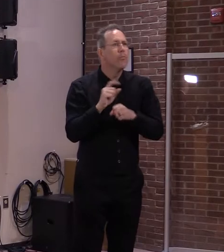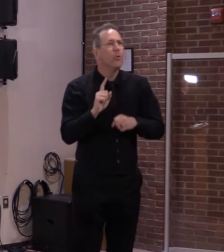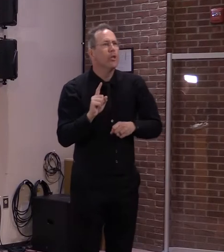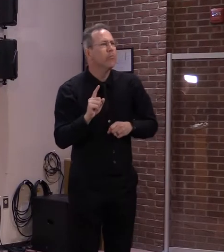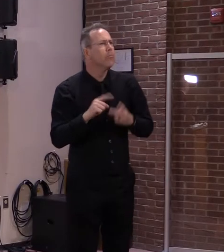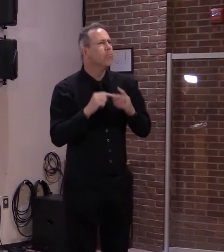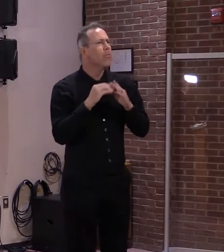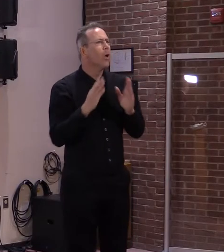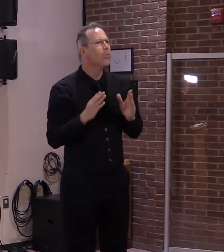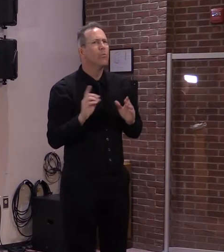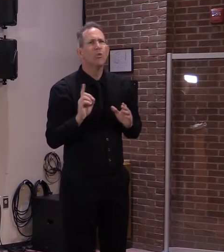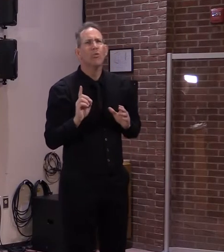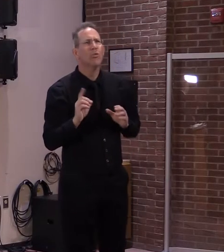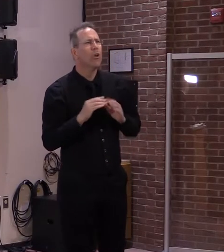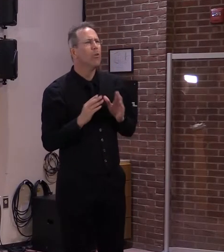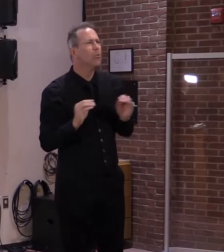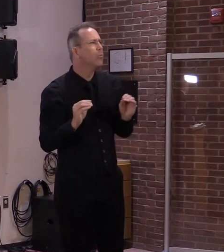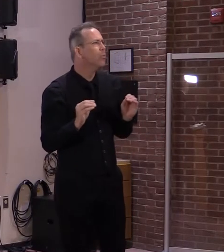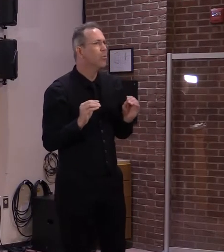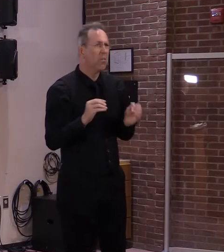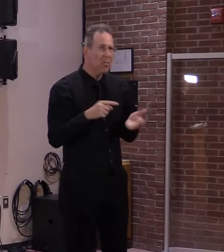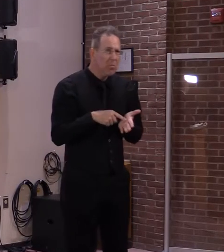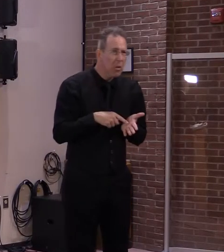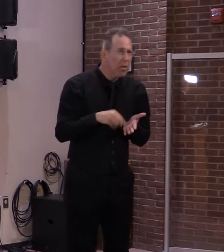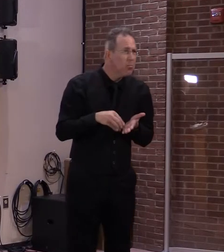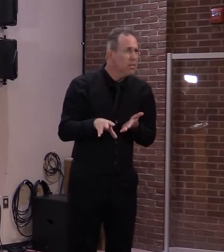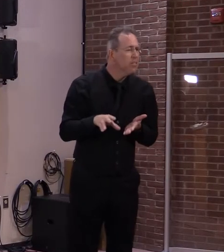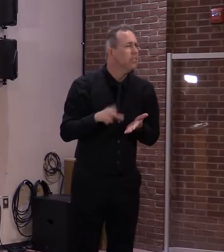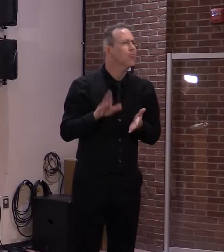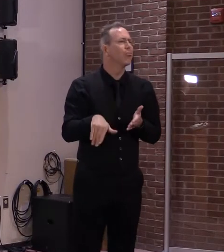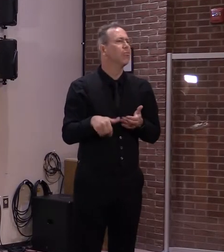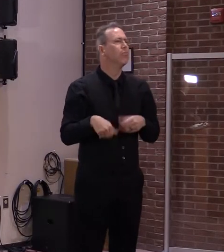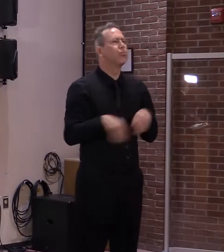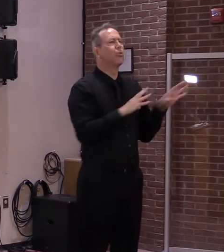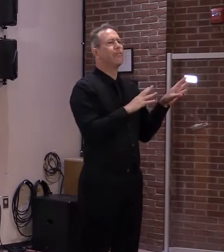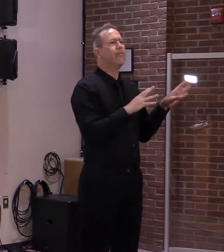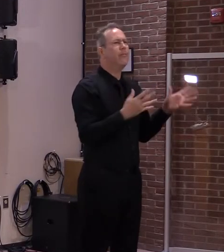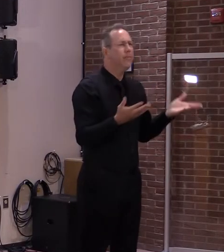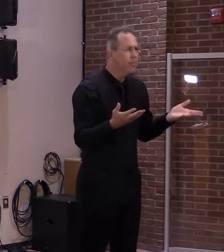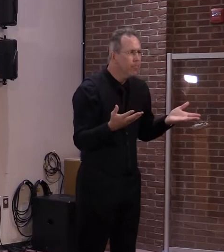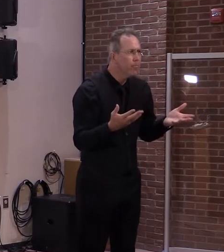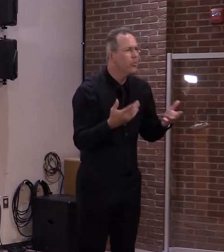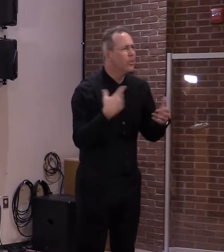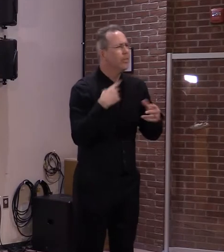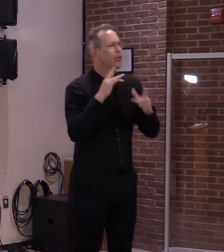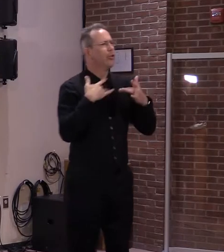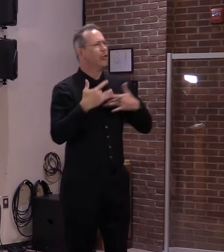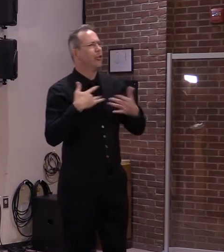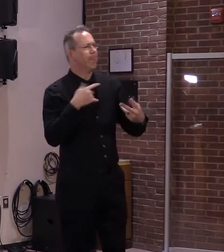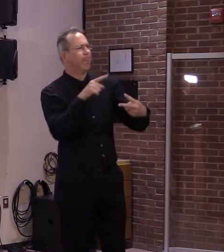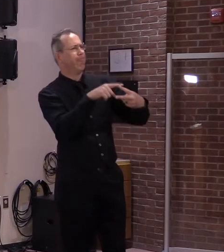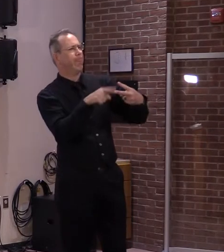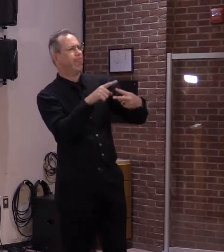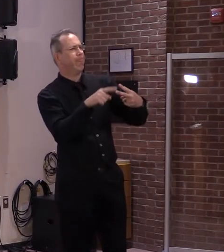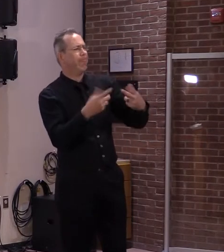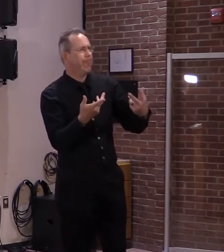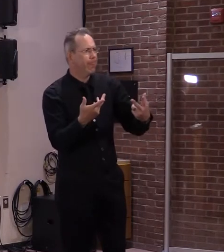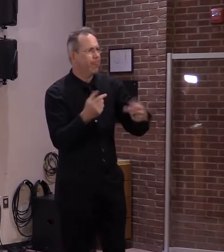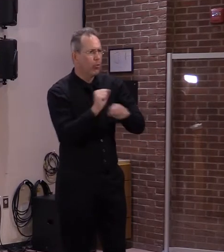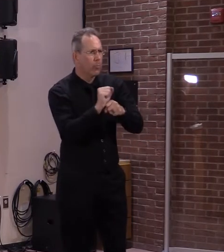finding that decent, affordable housing. And that's why, you know, we did the bond early on two or three years ago.